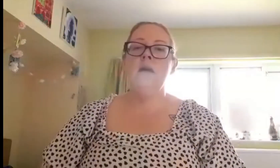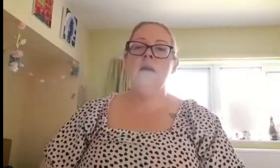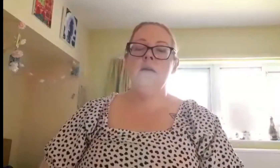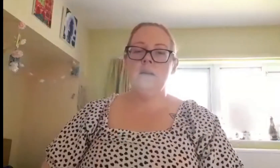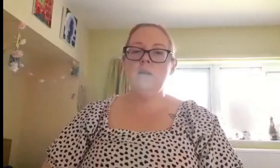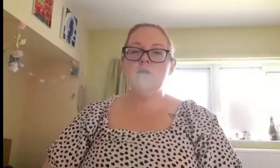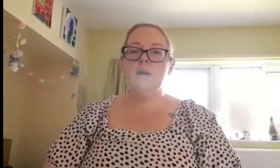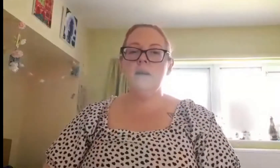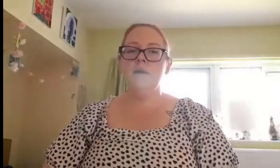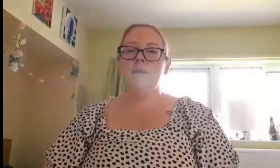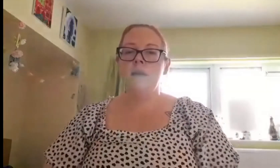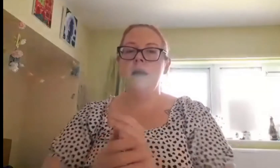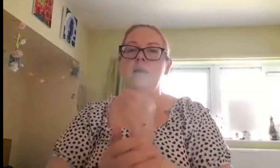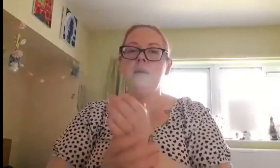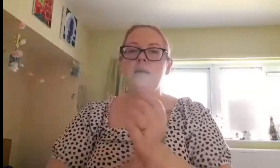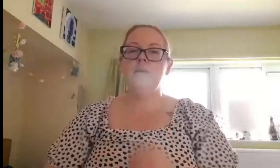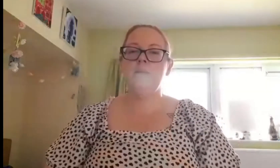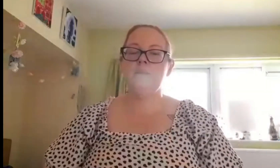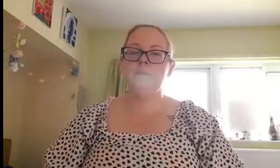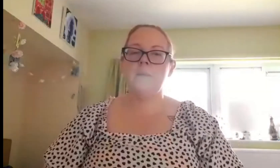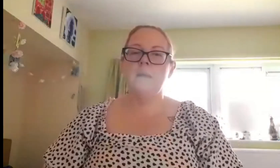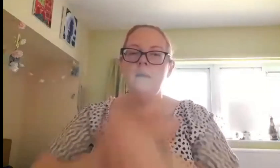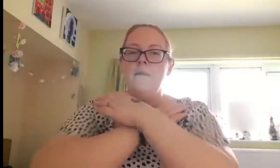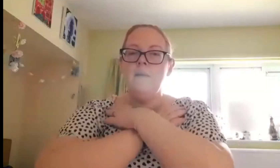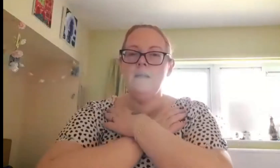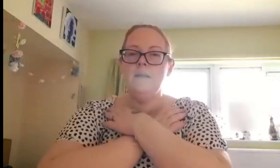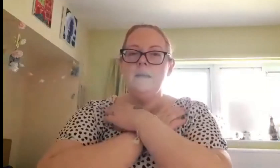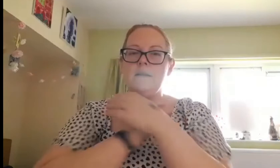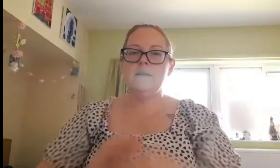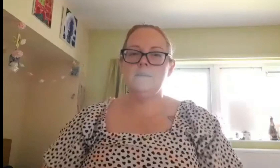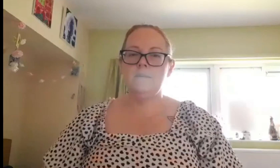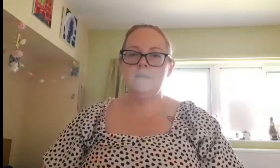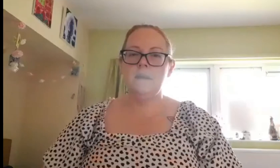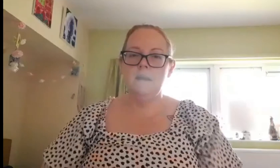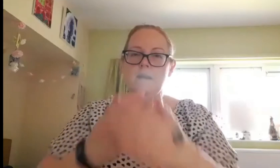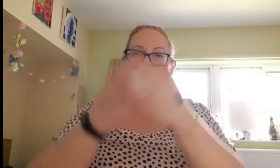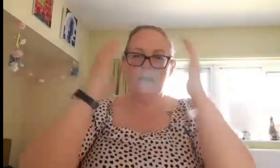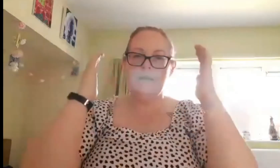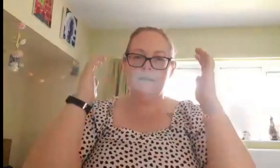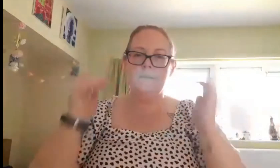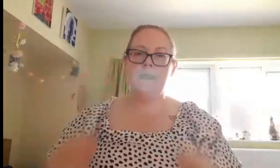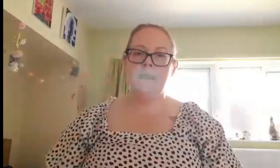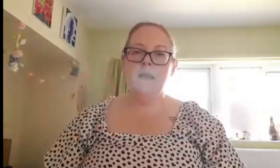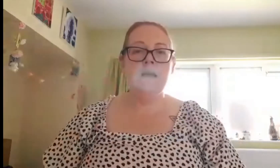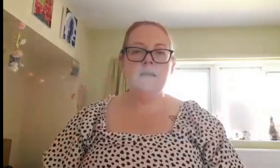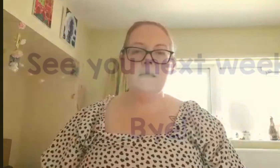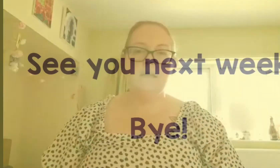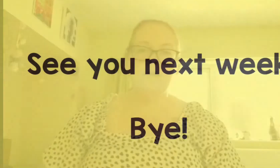Now you try Happy Valentine's Day. See you next week.